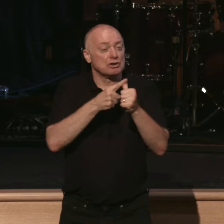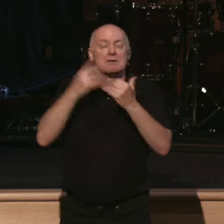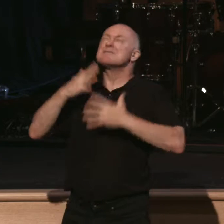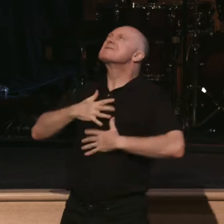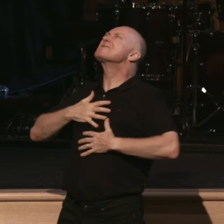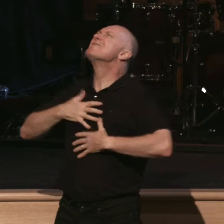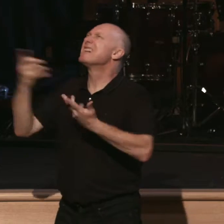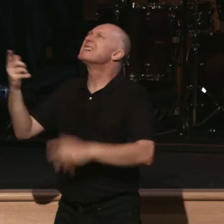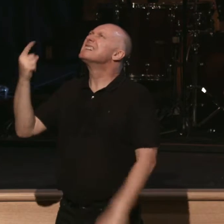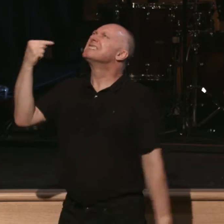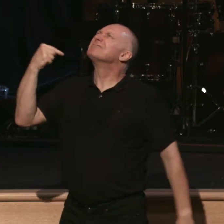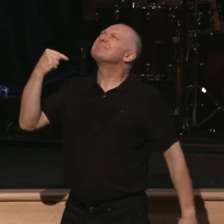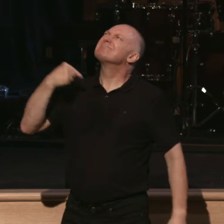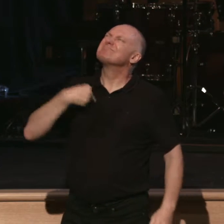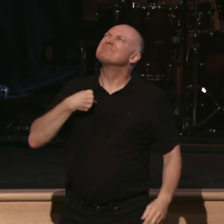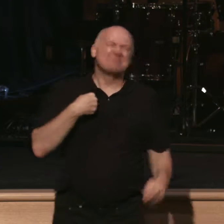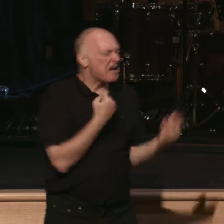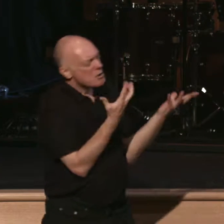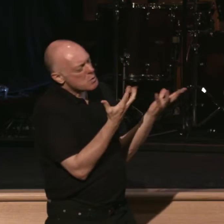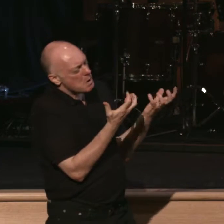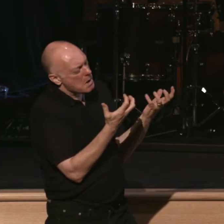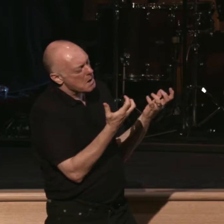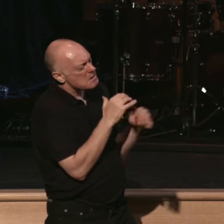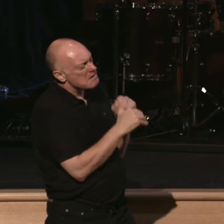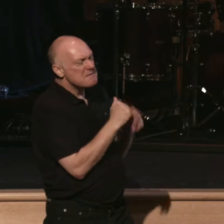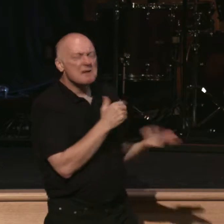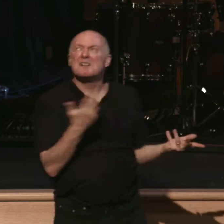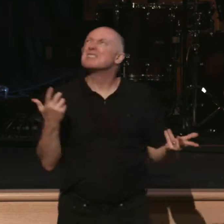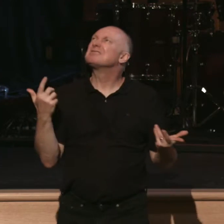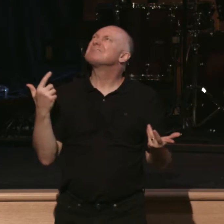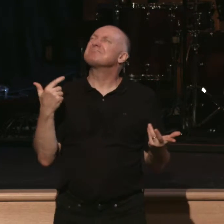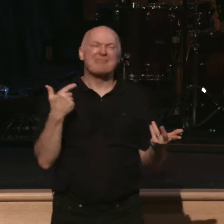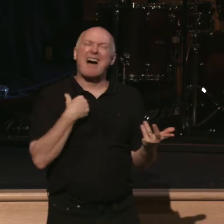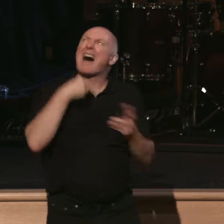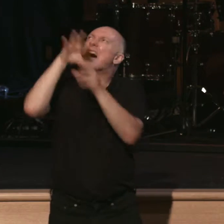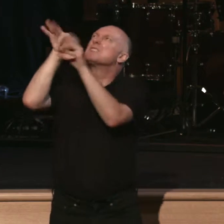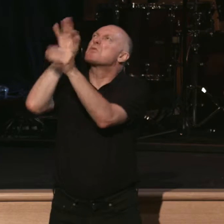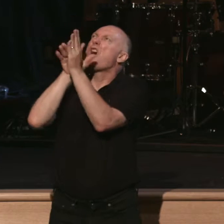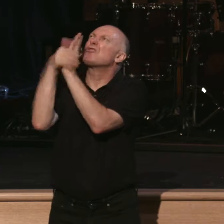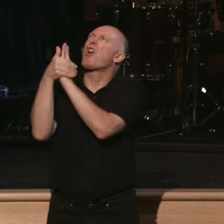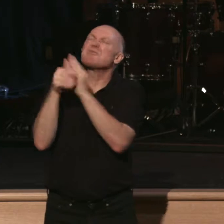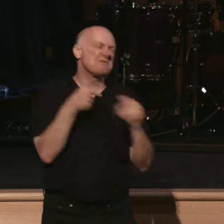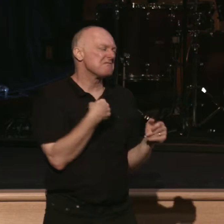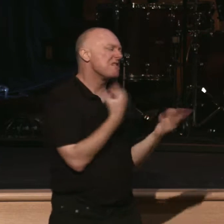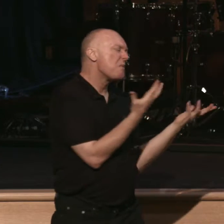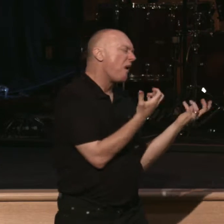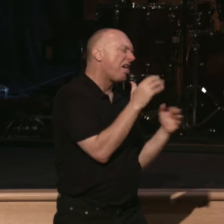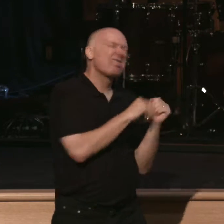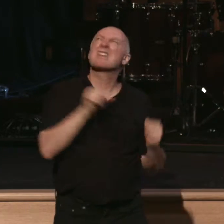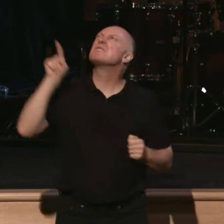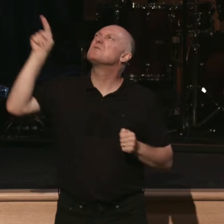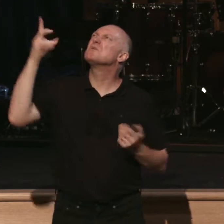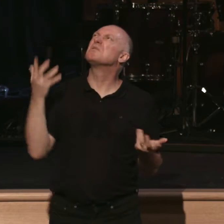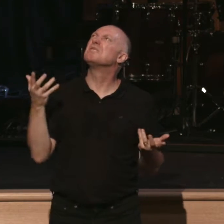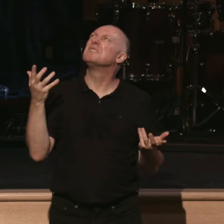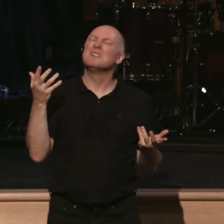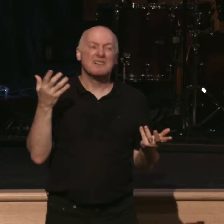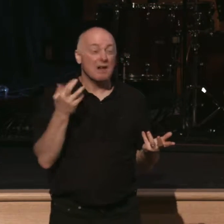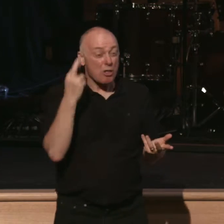lust before the Lord. Your idolatry. Your spiritual adultery. And understanding that the reason I'm lusting